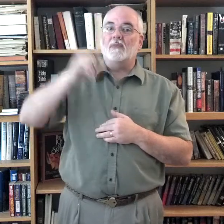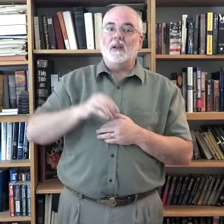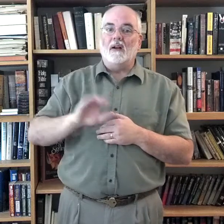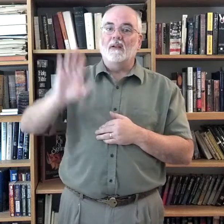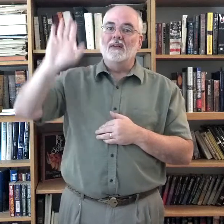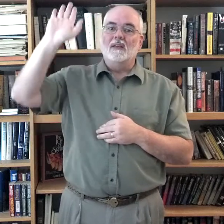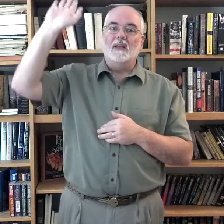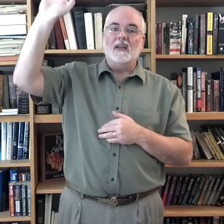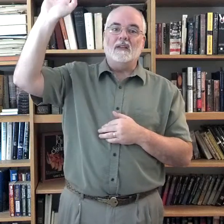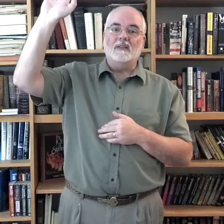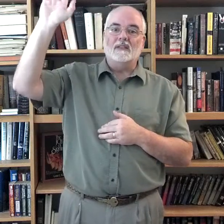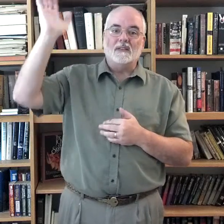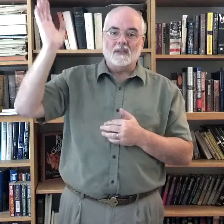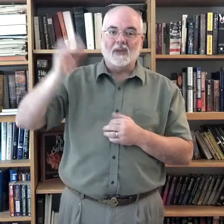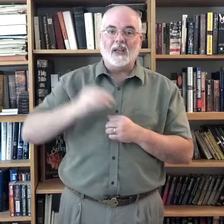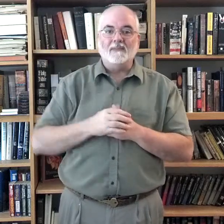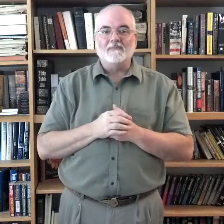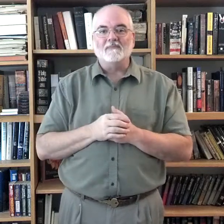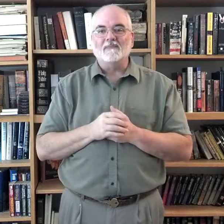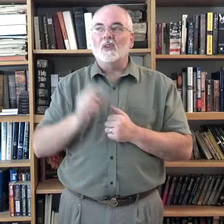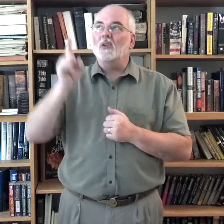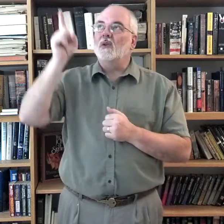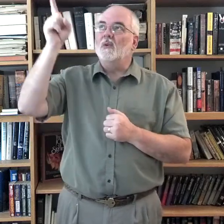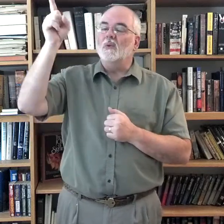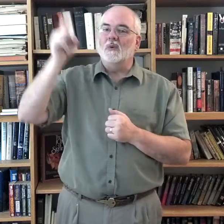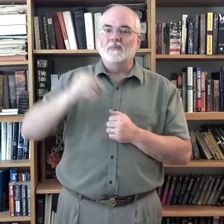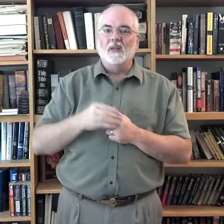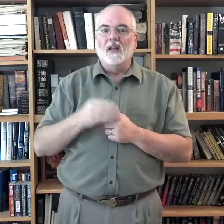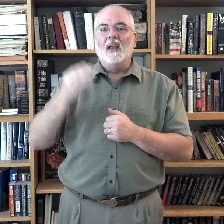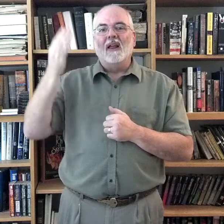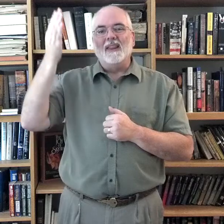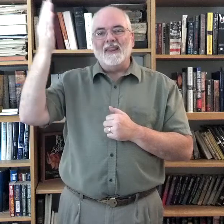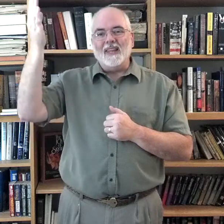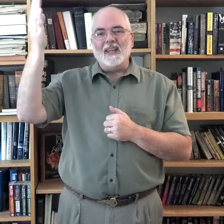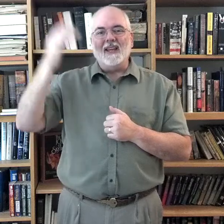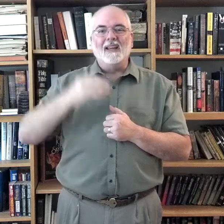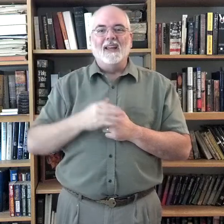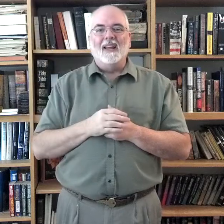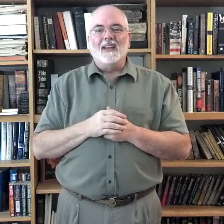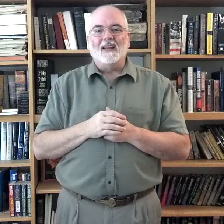there. His. Okay? You. You. Thee. Yeah.